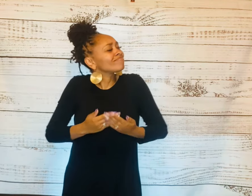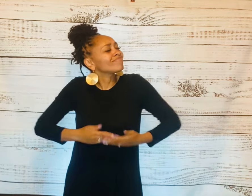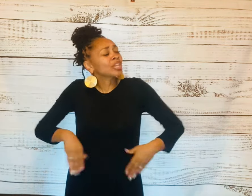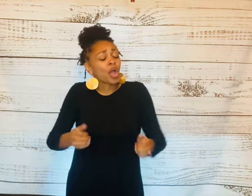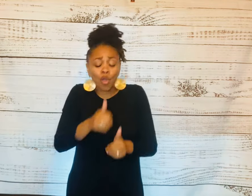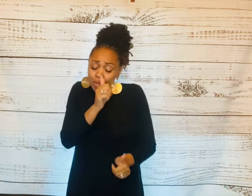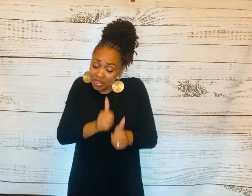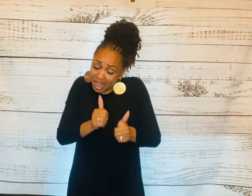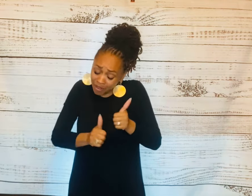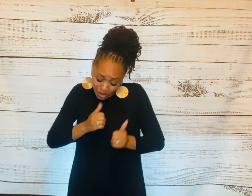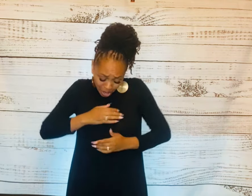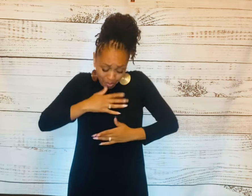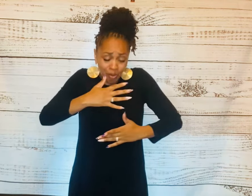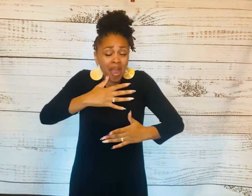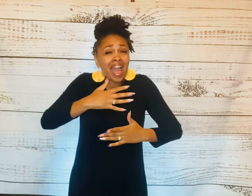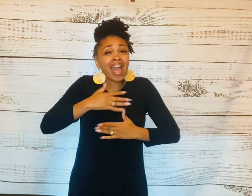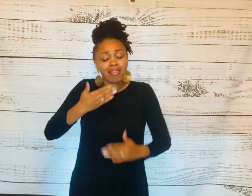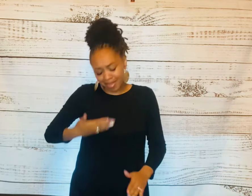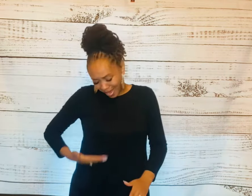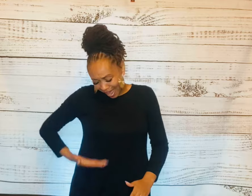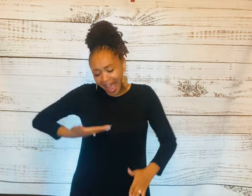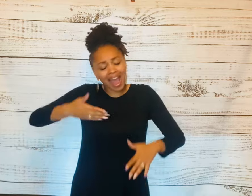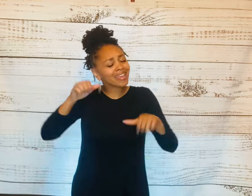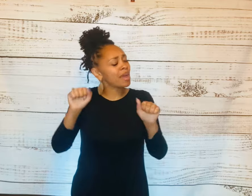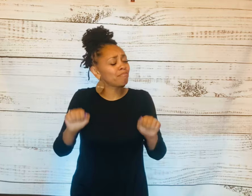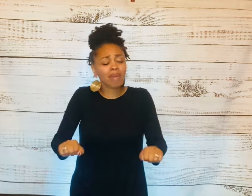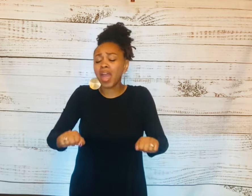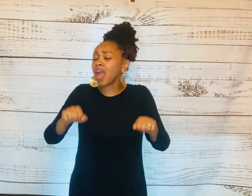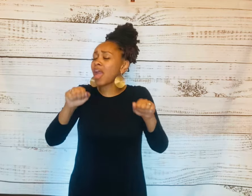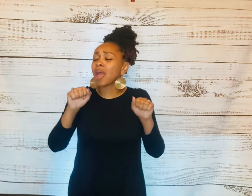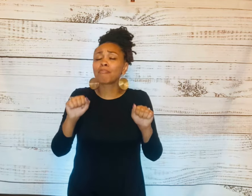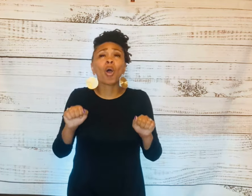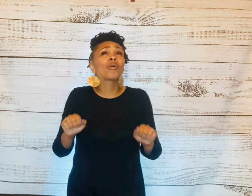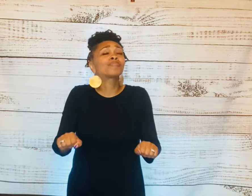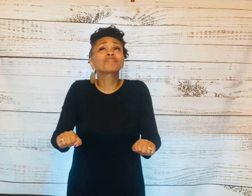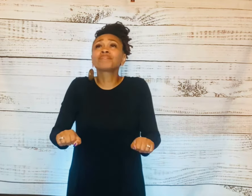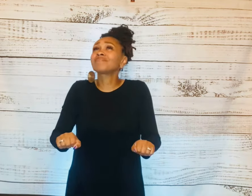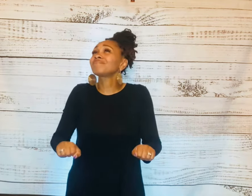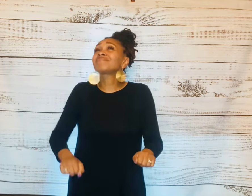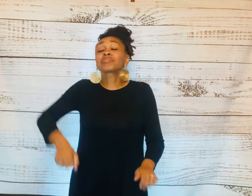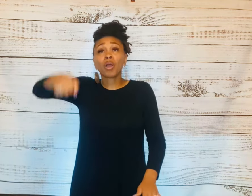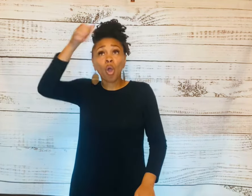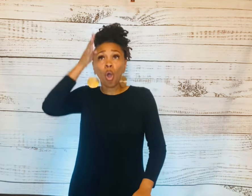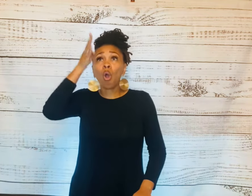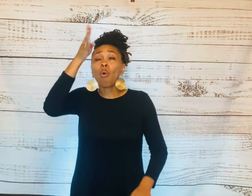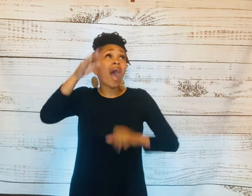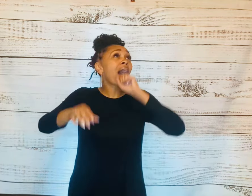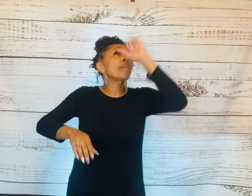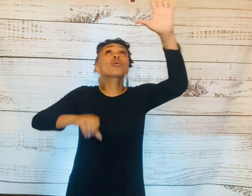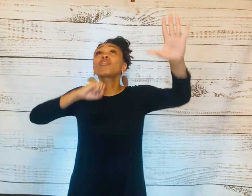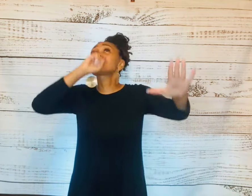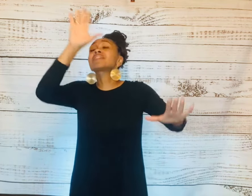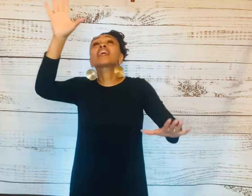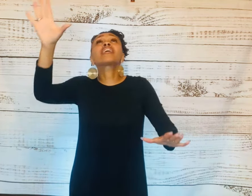every breath that I am enabled Oh, I will sing